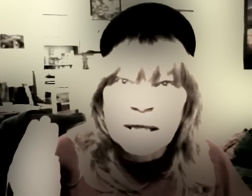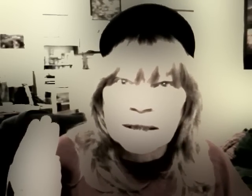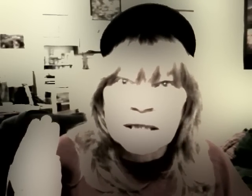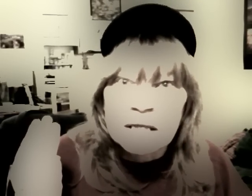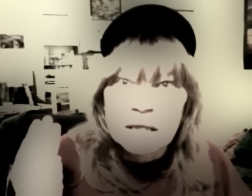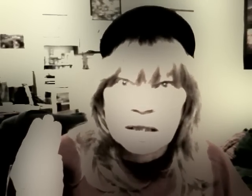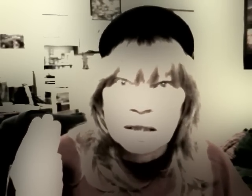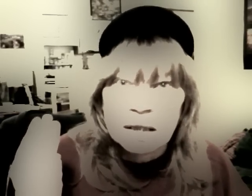clear.